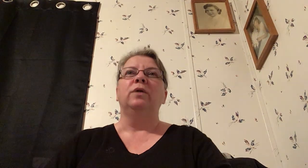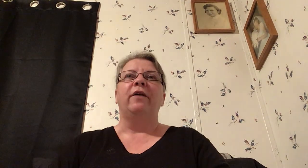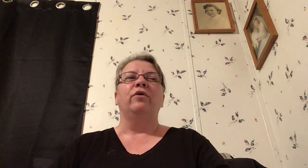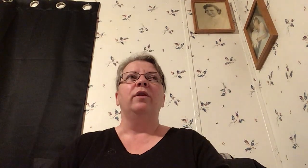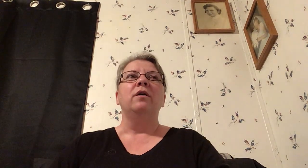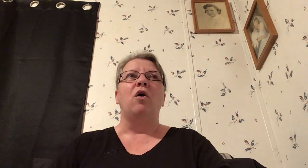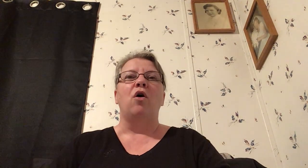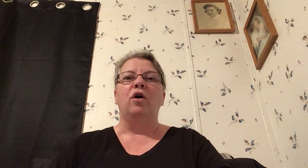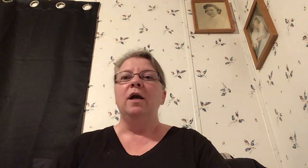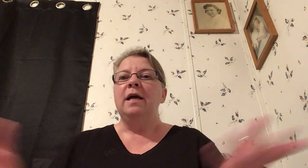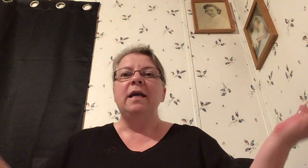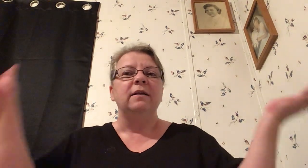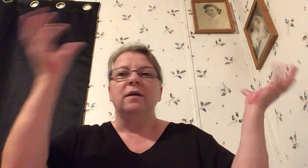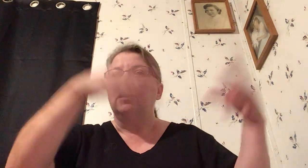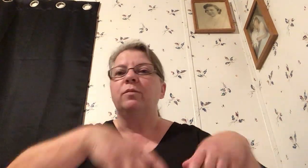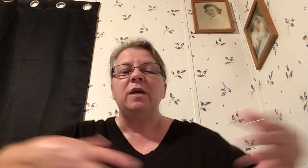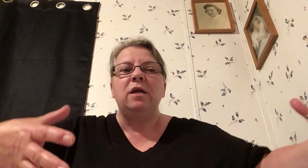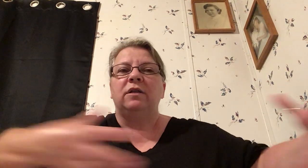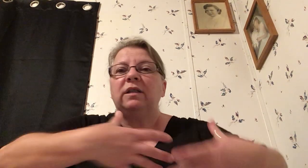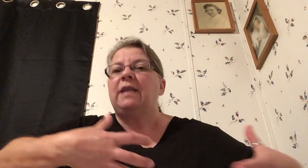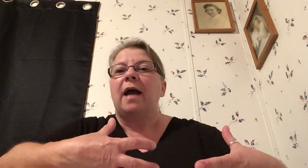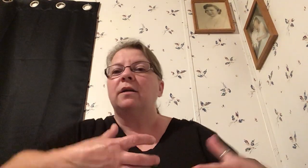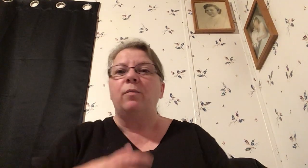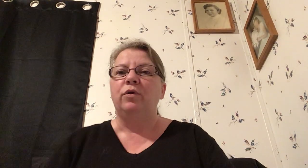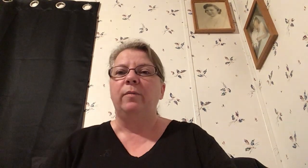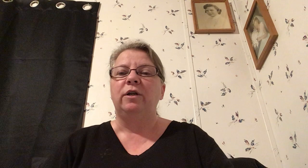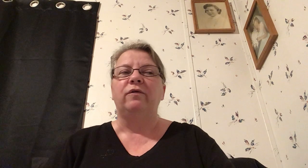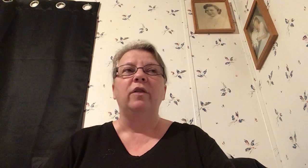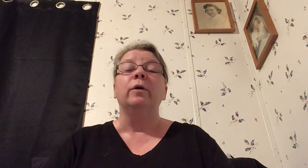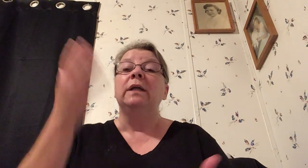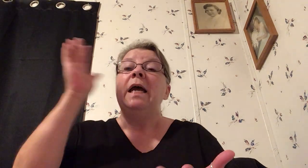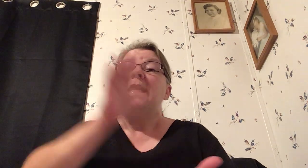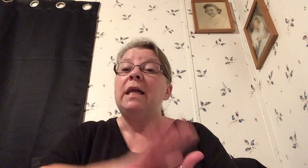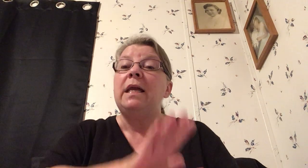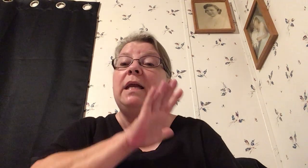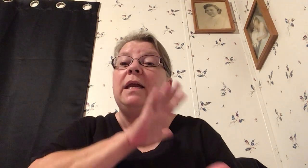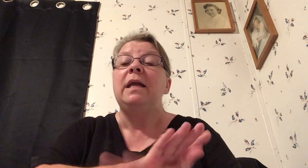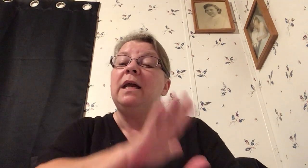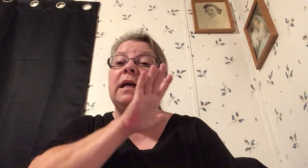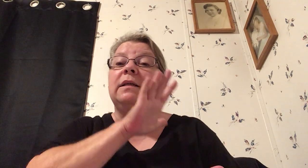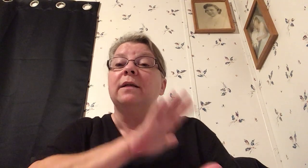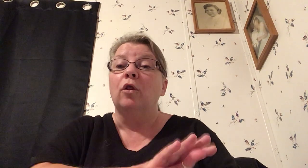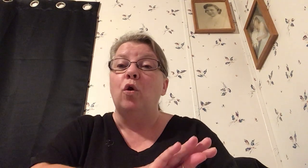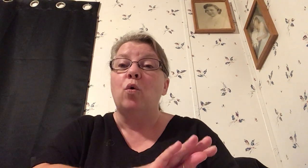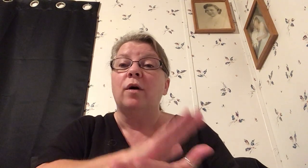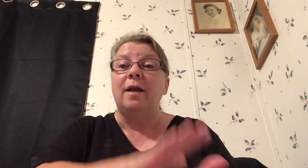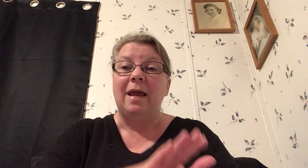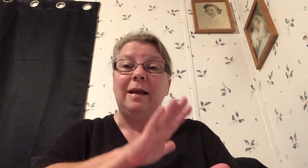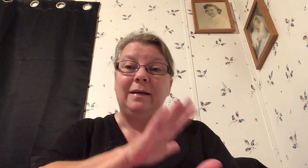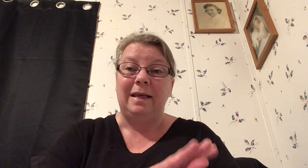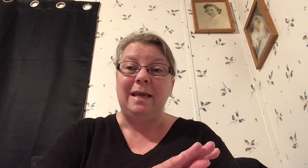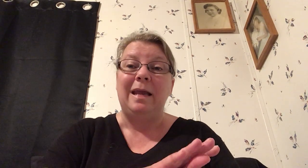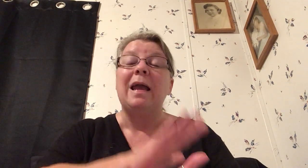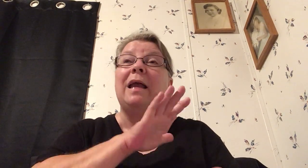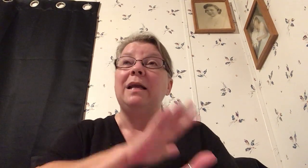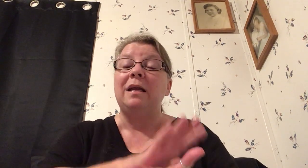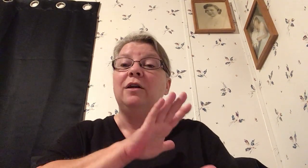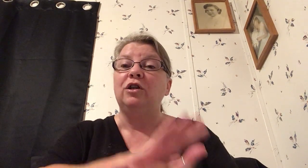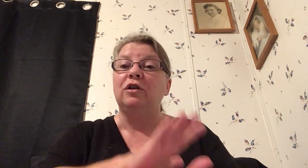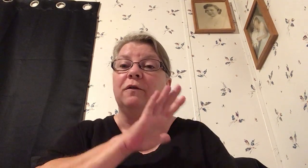whatever in the car he's not to be stacked up with a bunch of other books he is Lord and King and he deserves